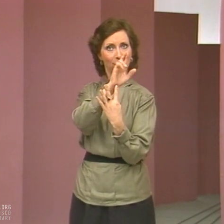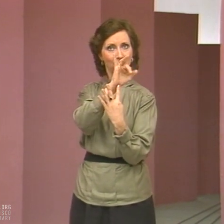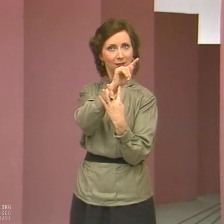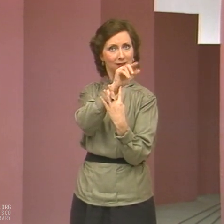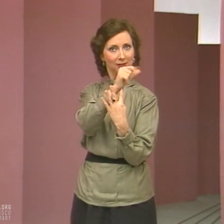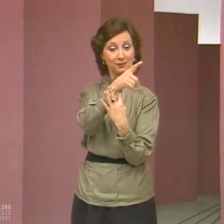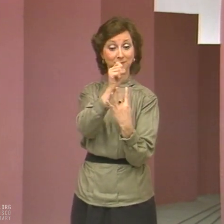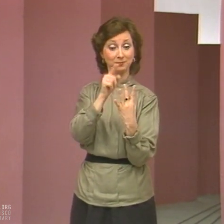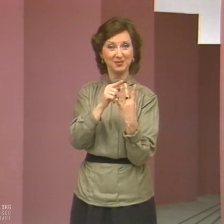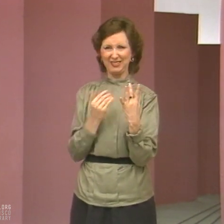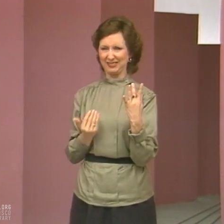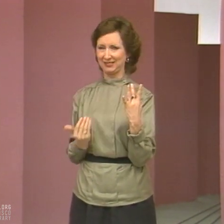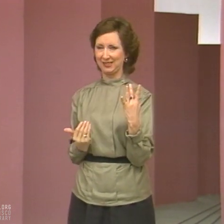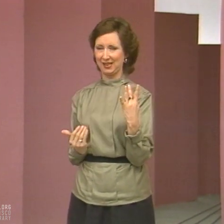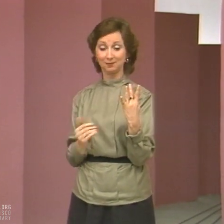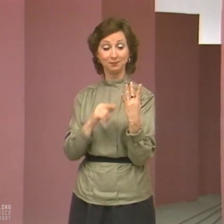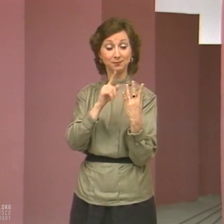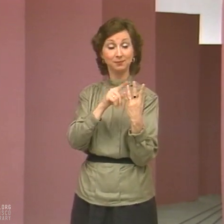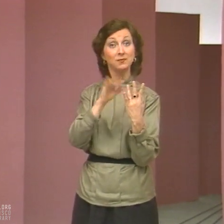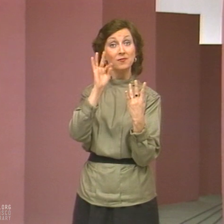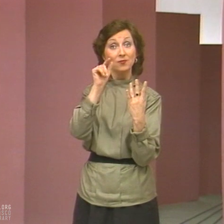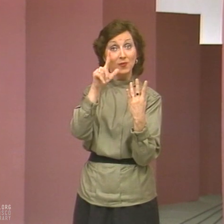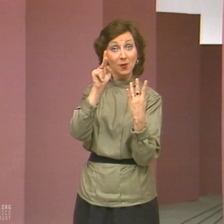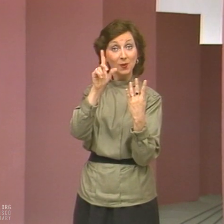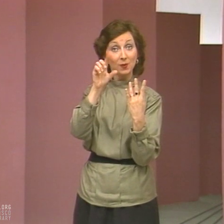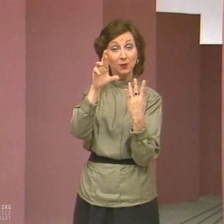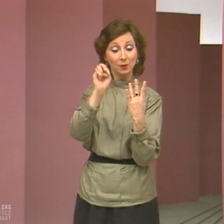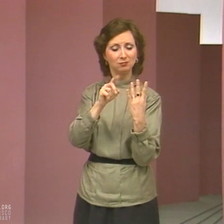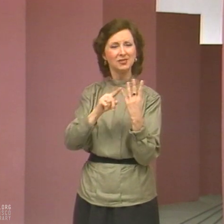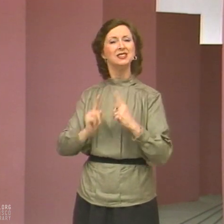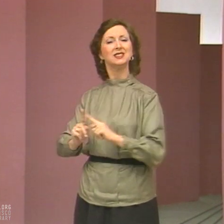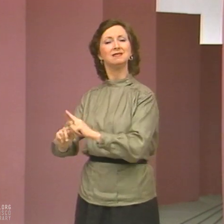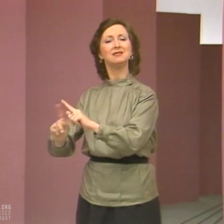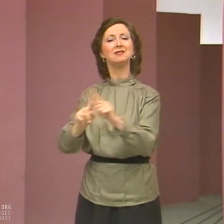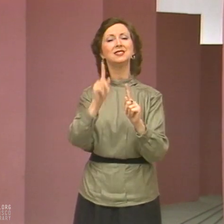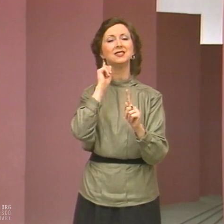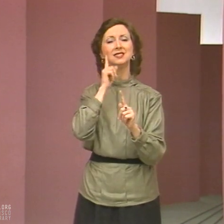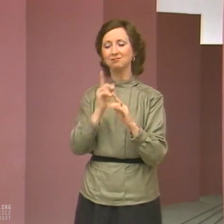minority perspectives, and as illustrated in this third program, literature.